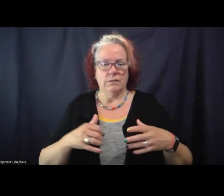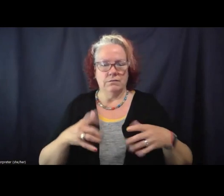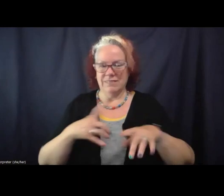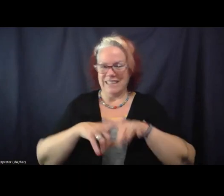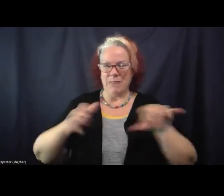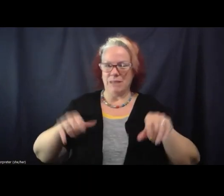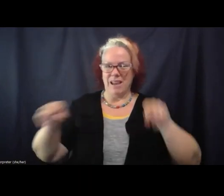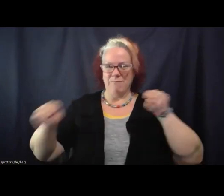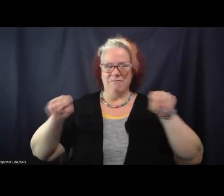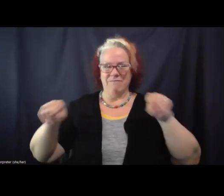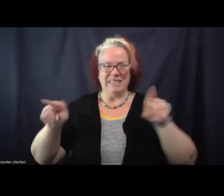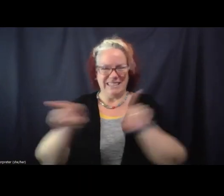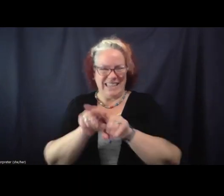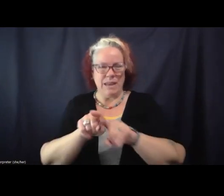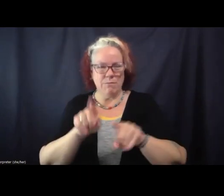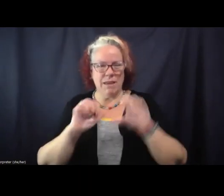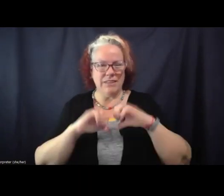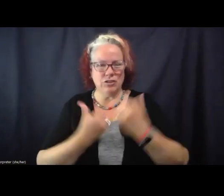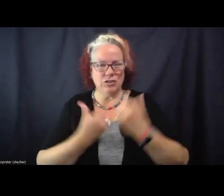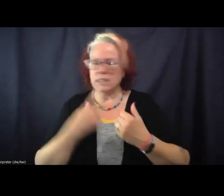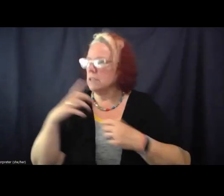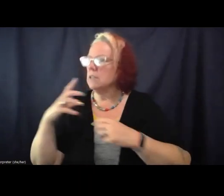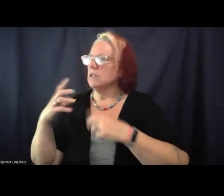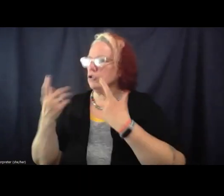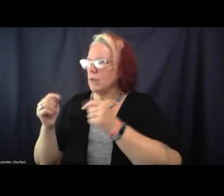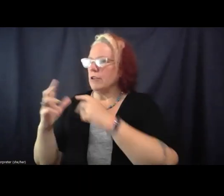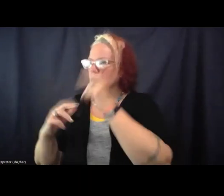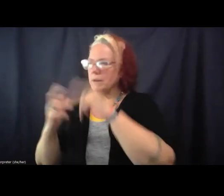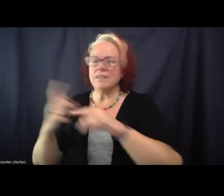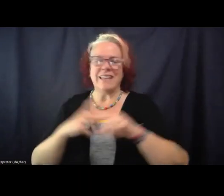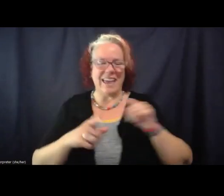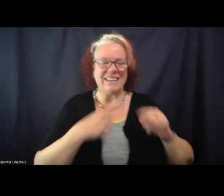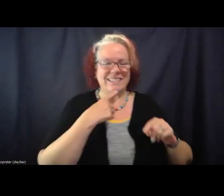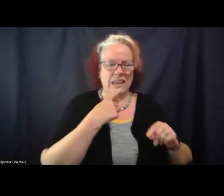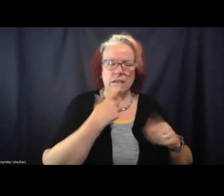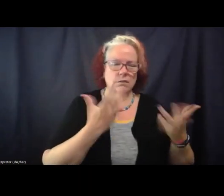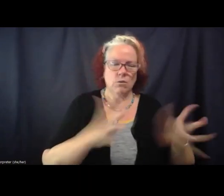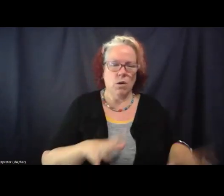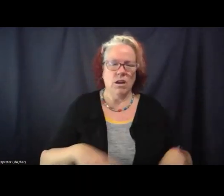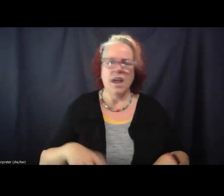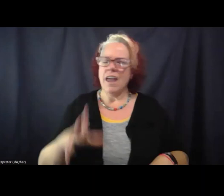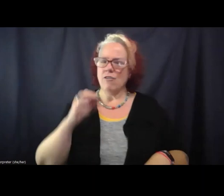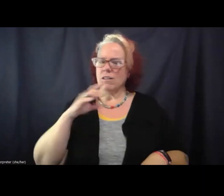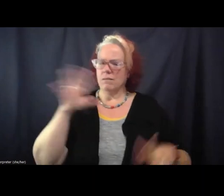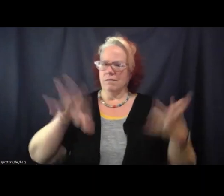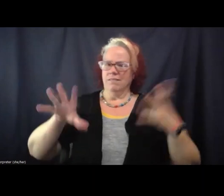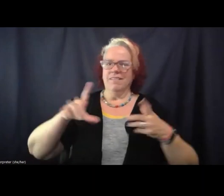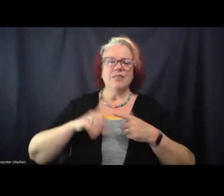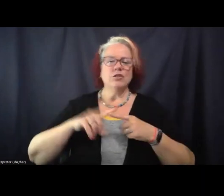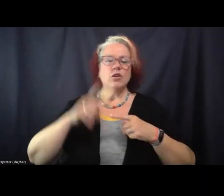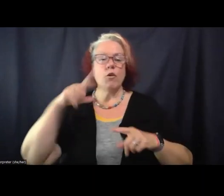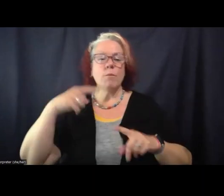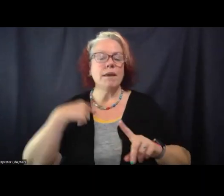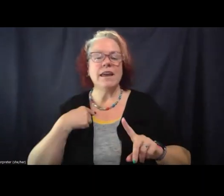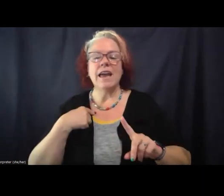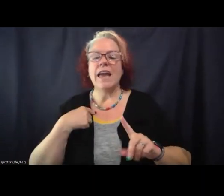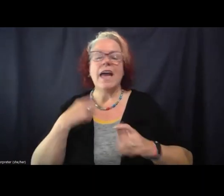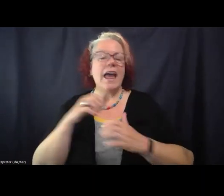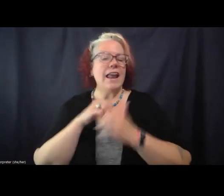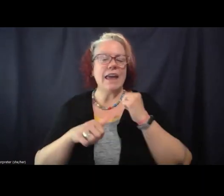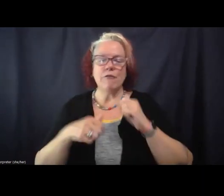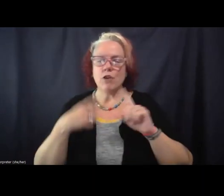that kind of shit happening and it makes me optimistic because at every point of tension and contradiction,